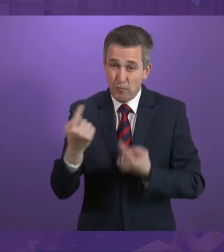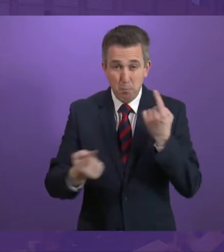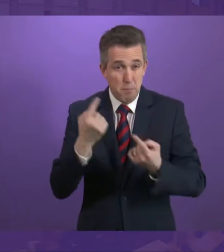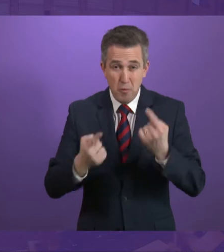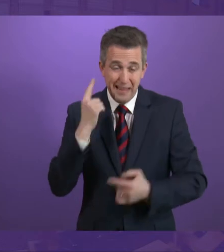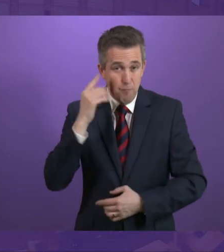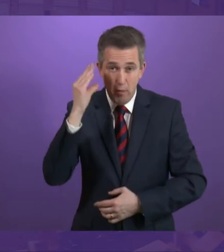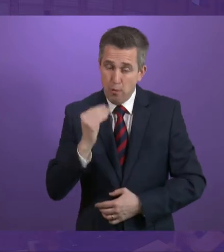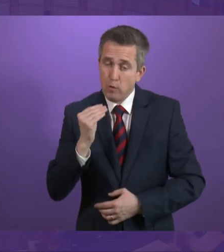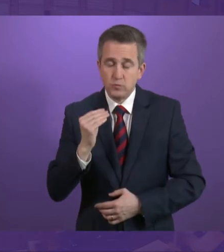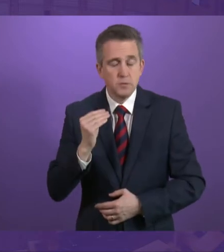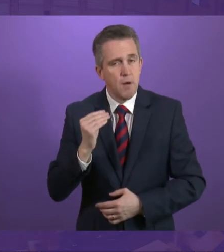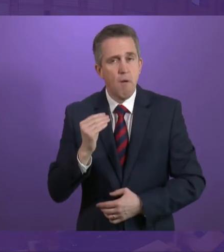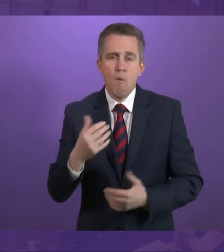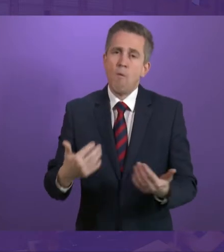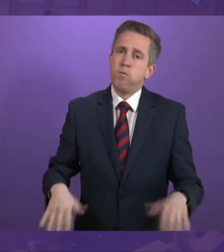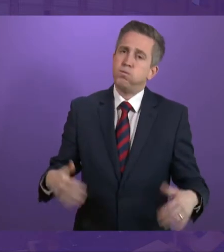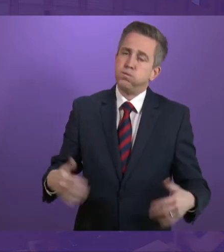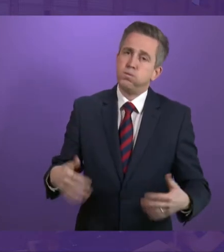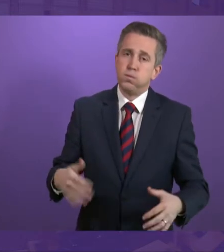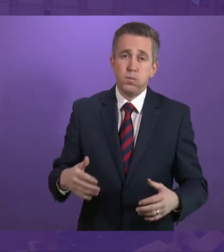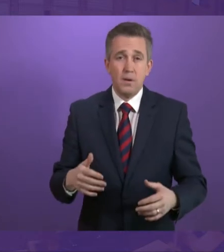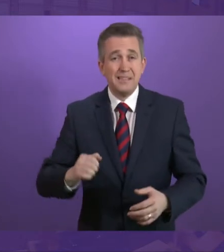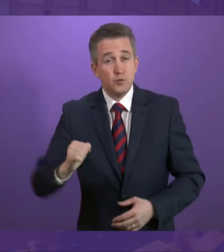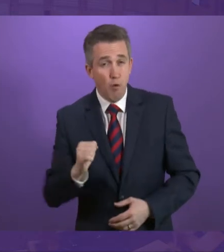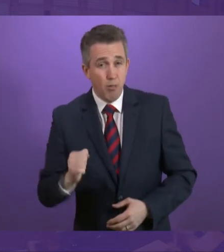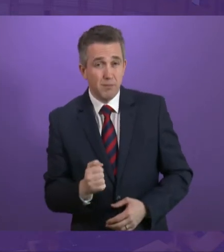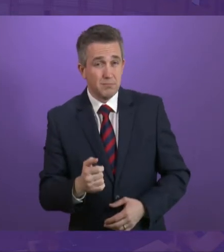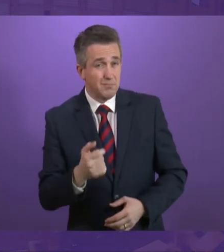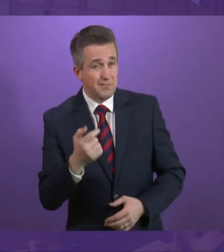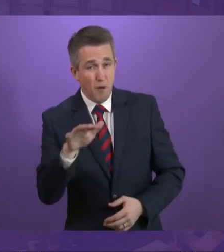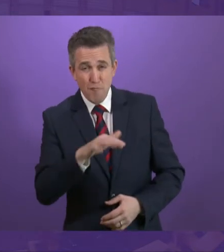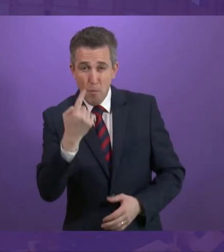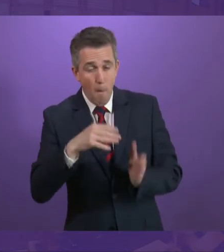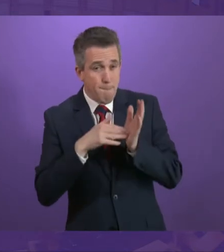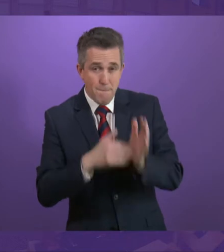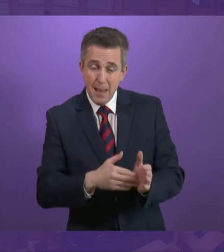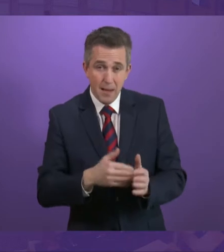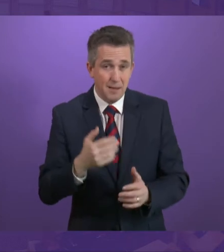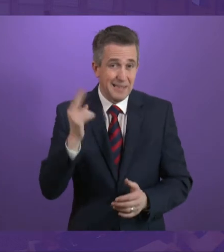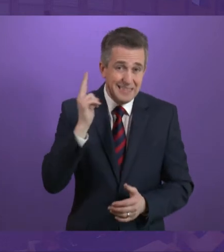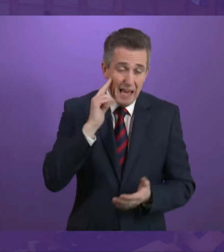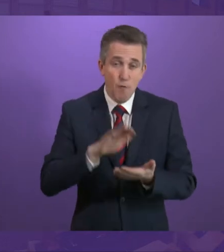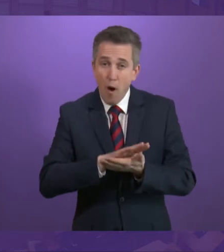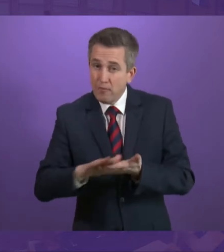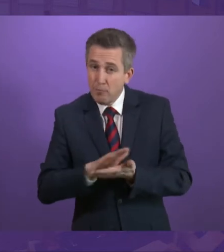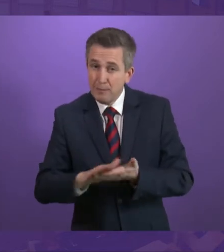a particularly acute need to support the one-million-plus community who are either deaf and hard of hearing,